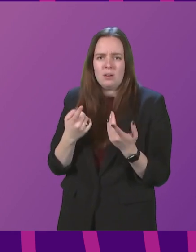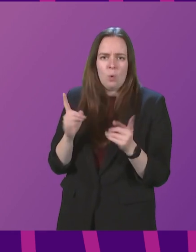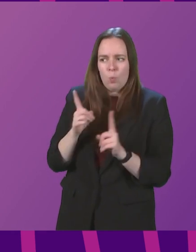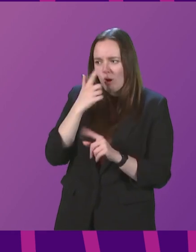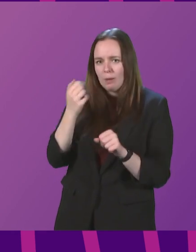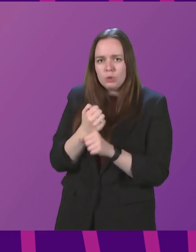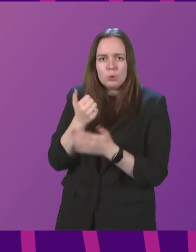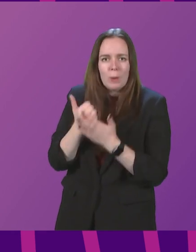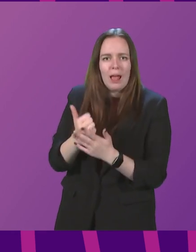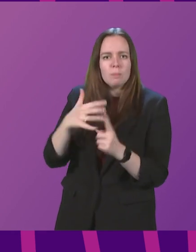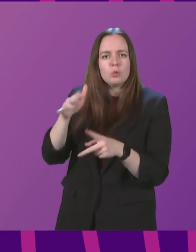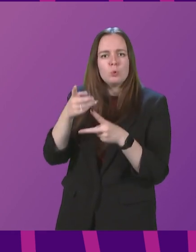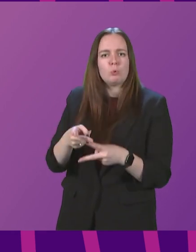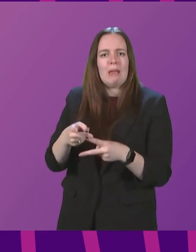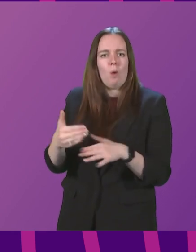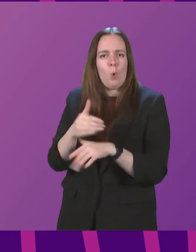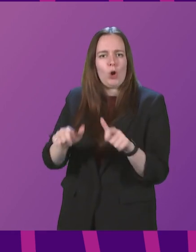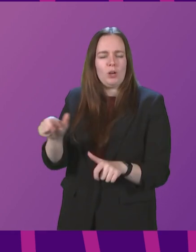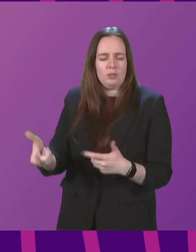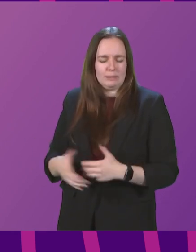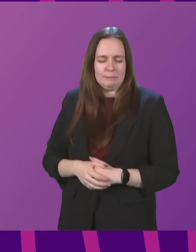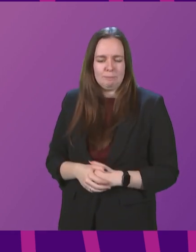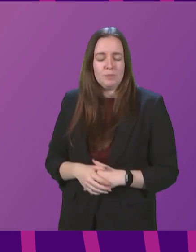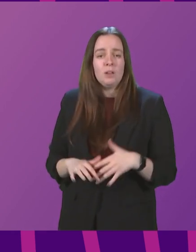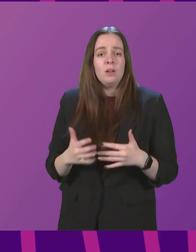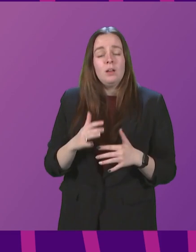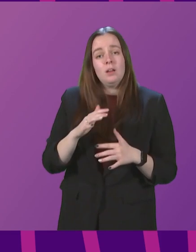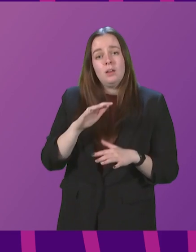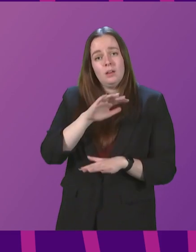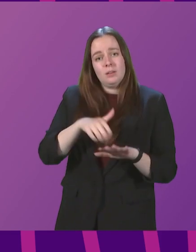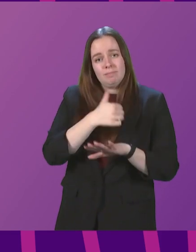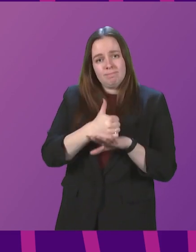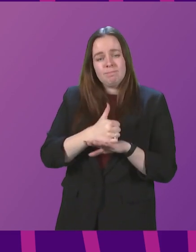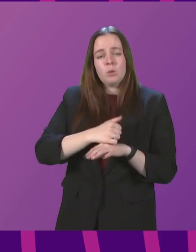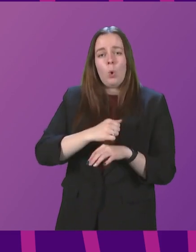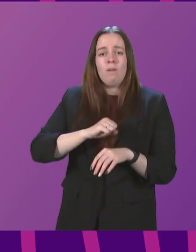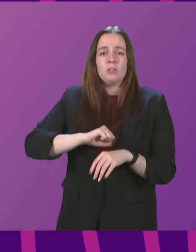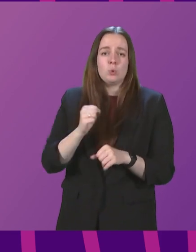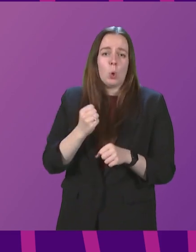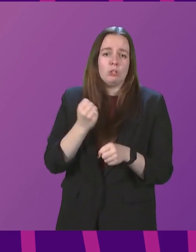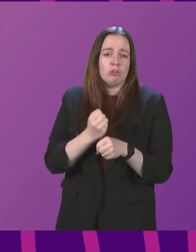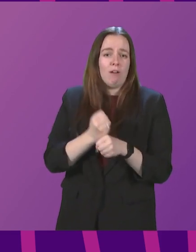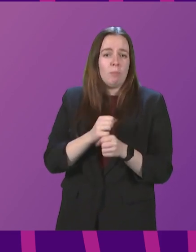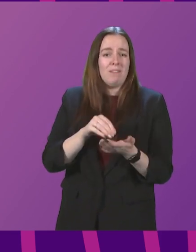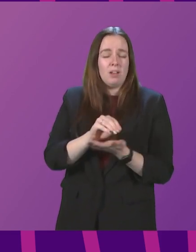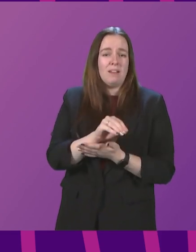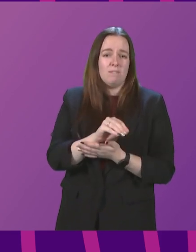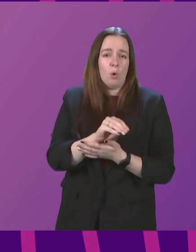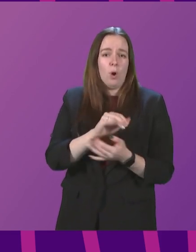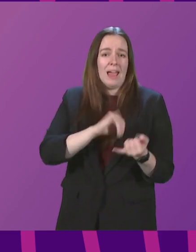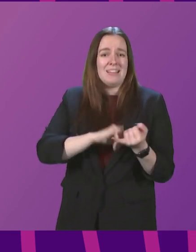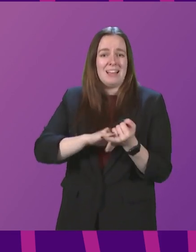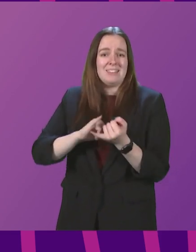to help the social care frontline? First Minister. The introduction of Scottish Government funding for SSC registration